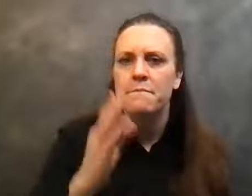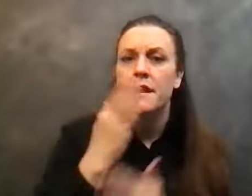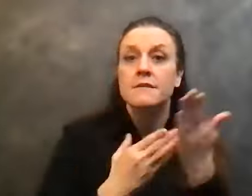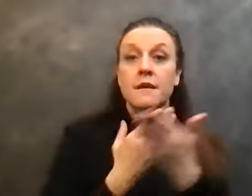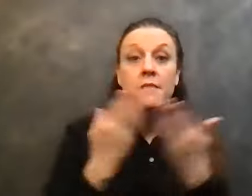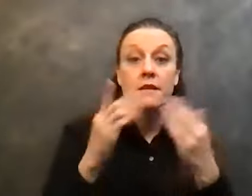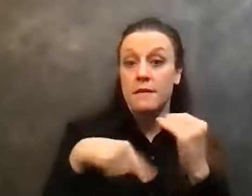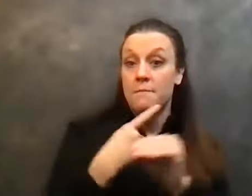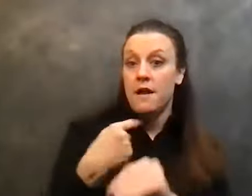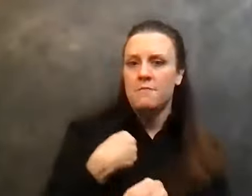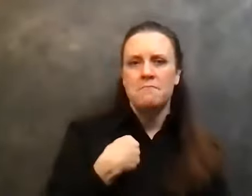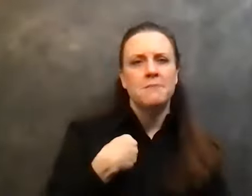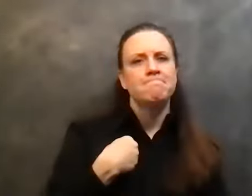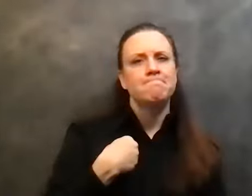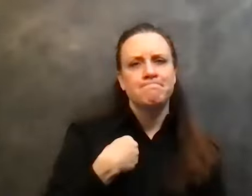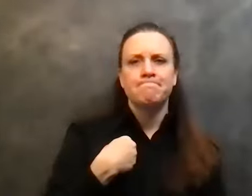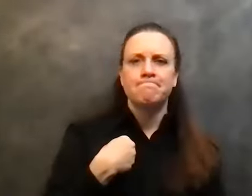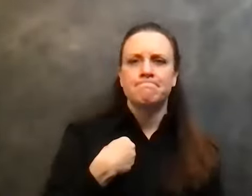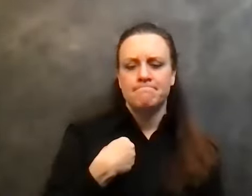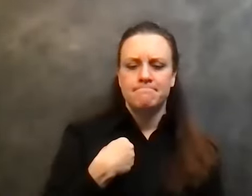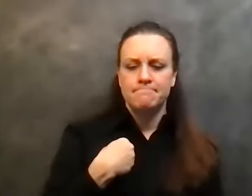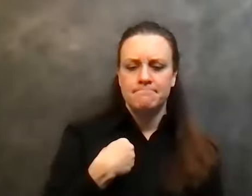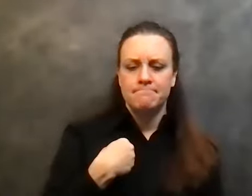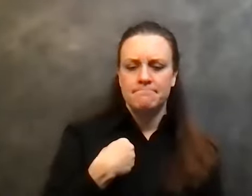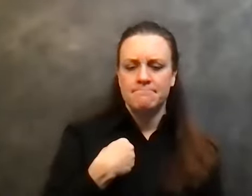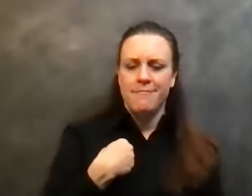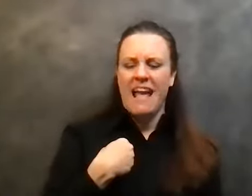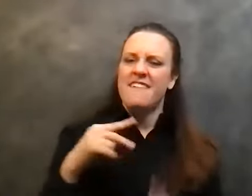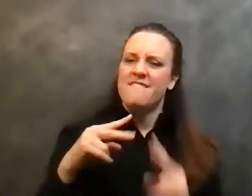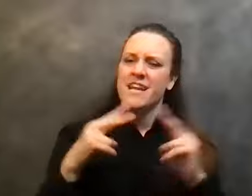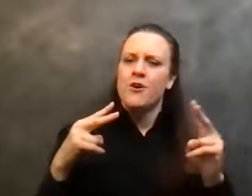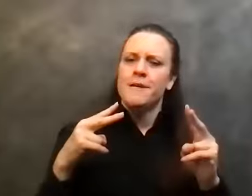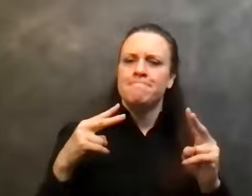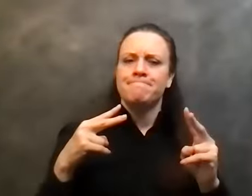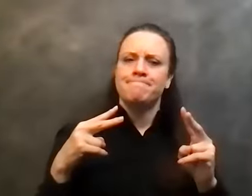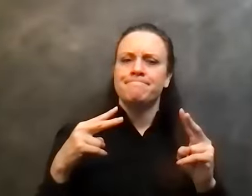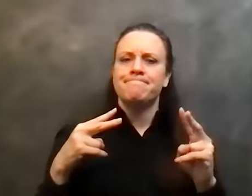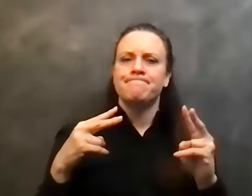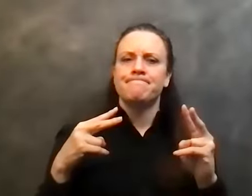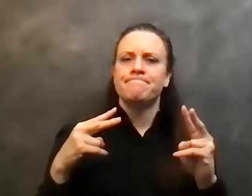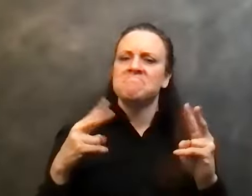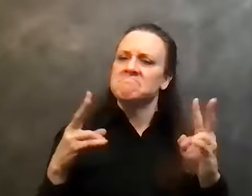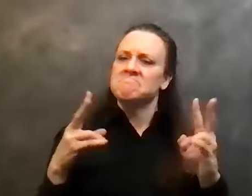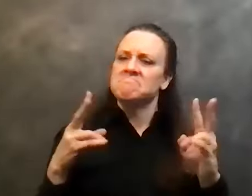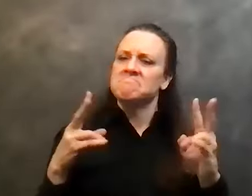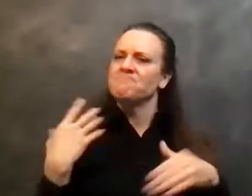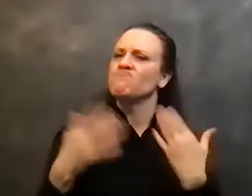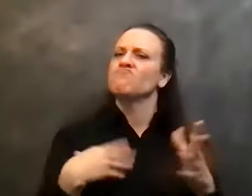that I believe made me very, very susceptible to alcoholism. And some of those things